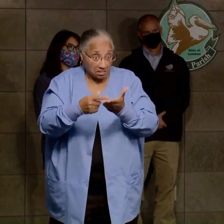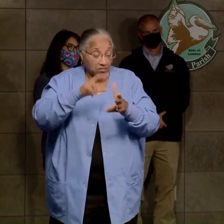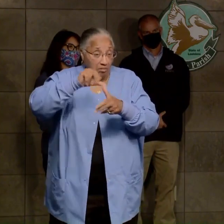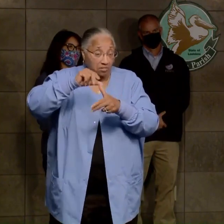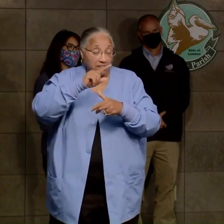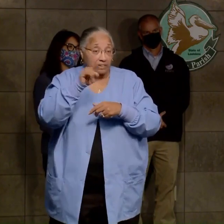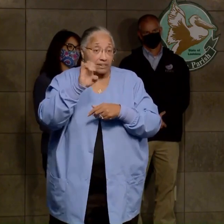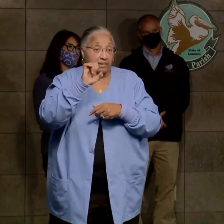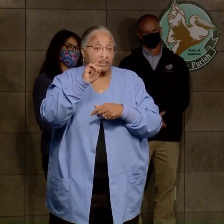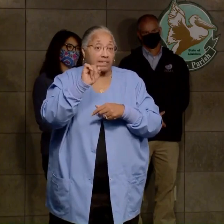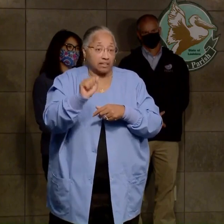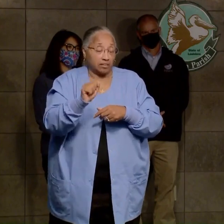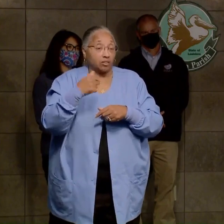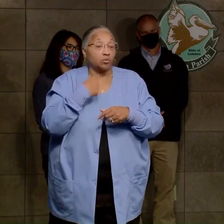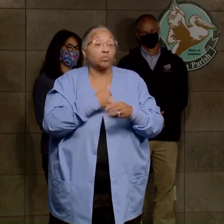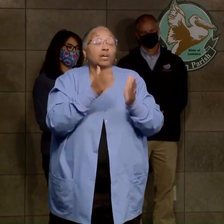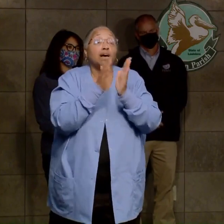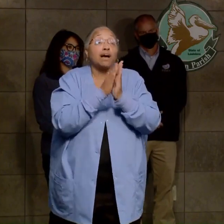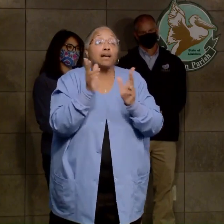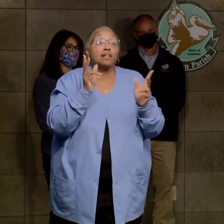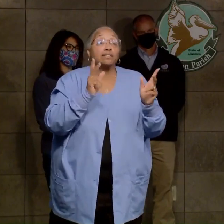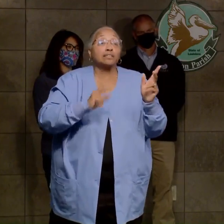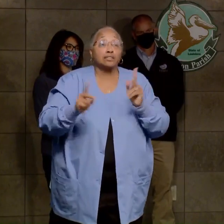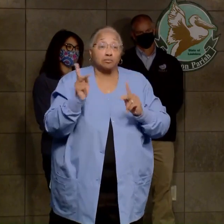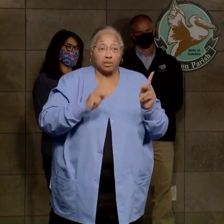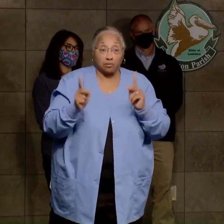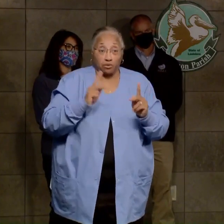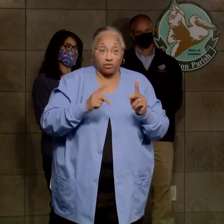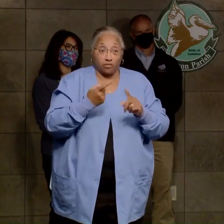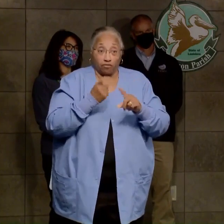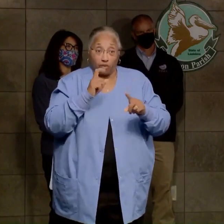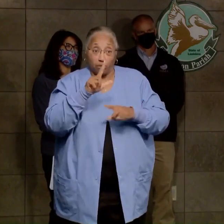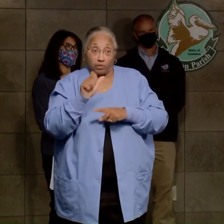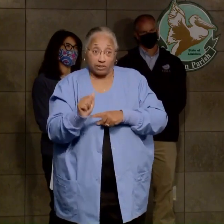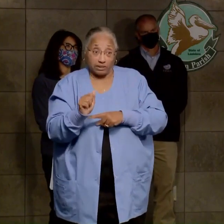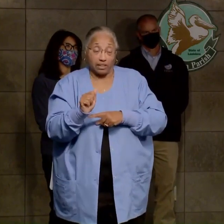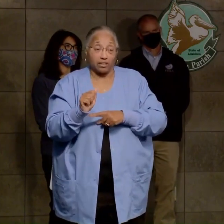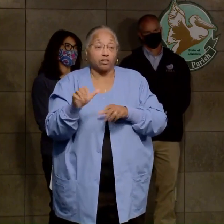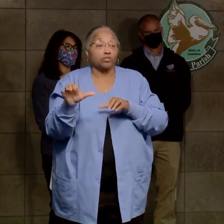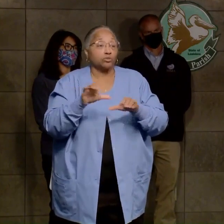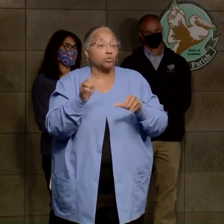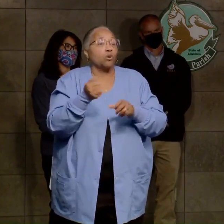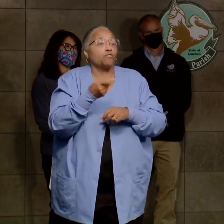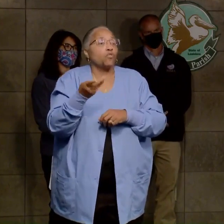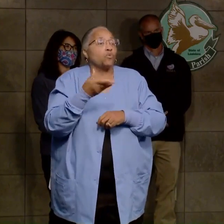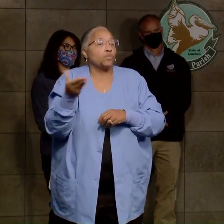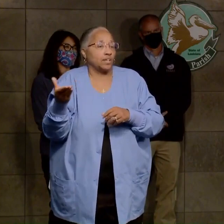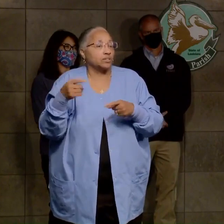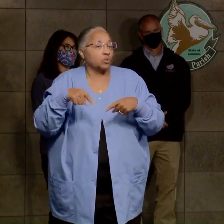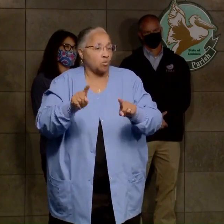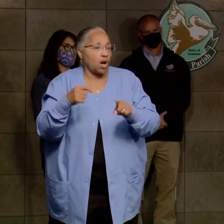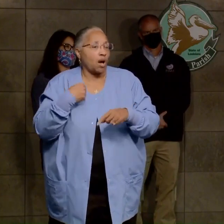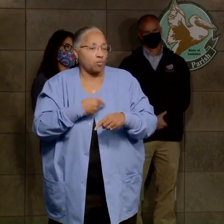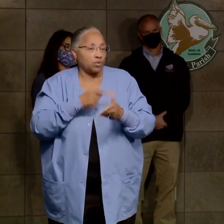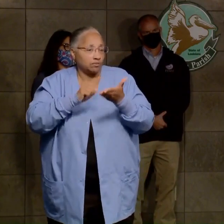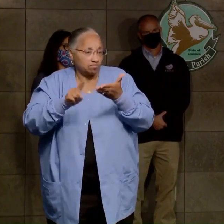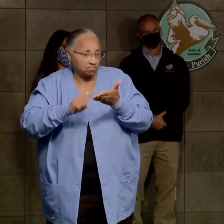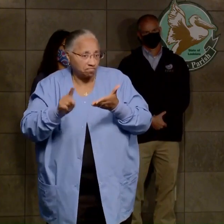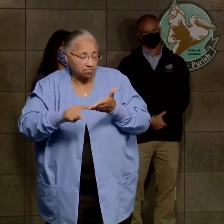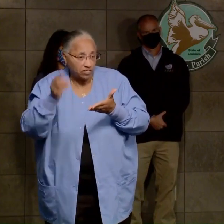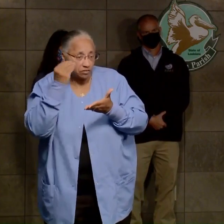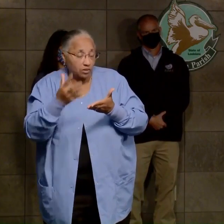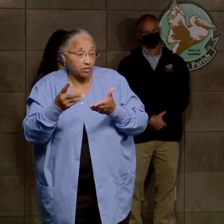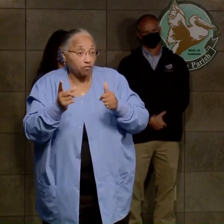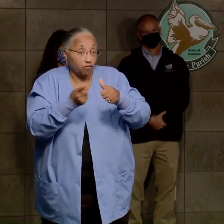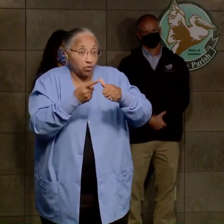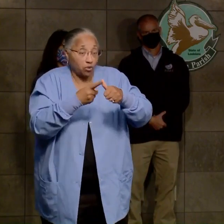those Louisiana's impacted by Zeta do a few things while those assessments are being conducted. First, call